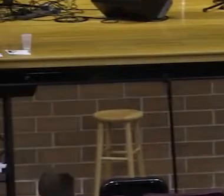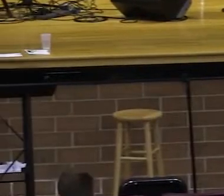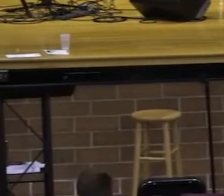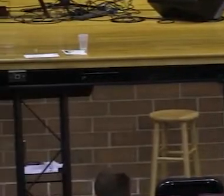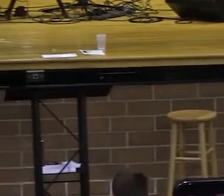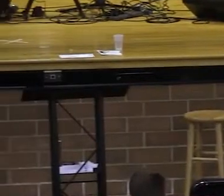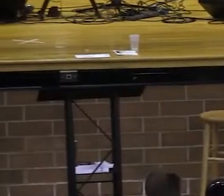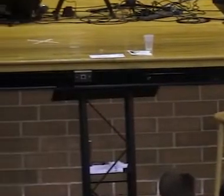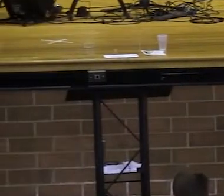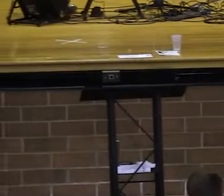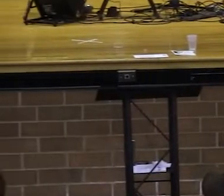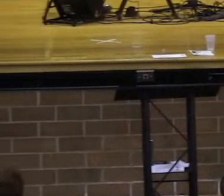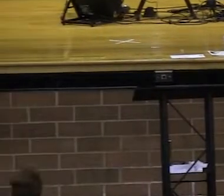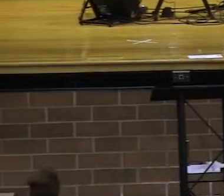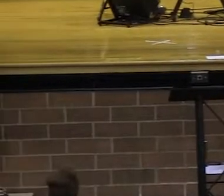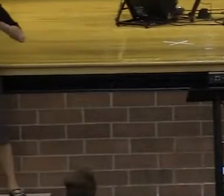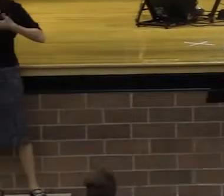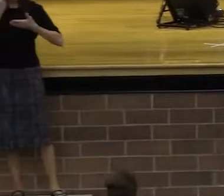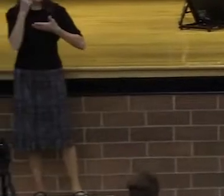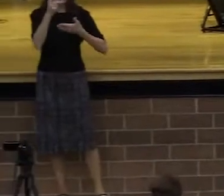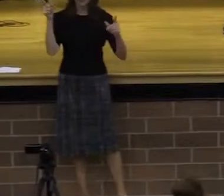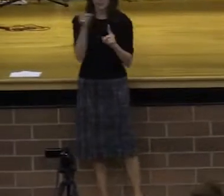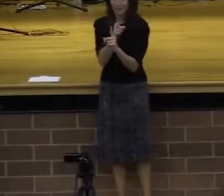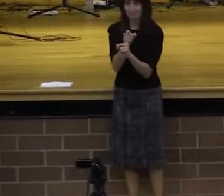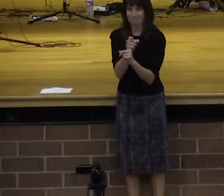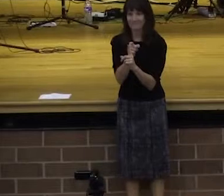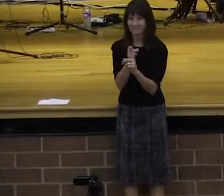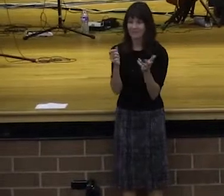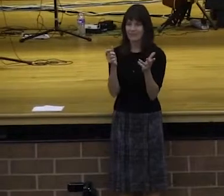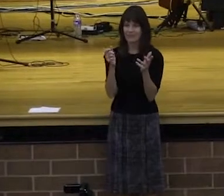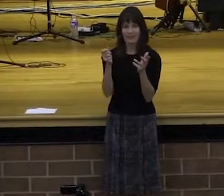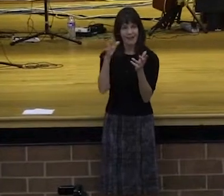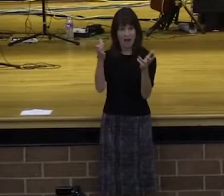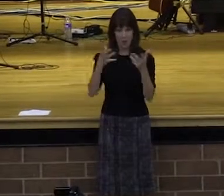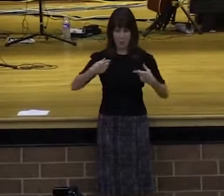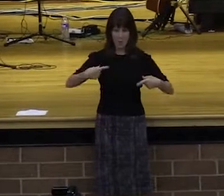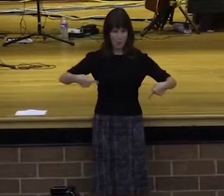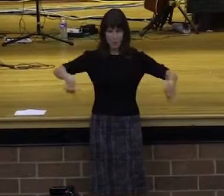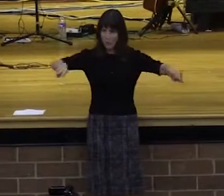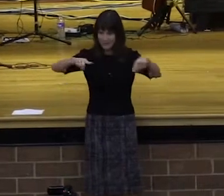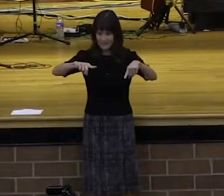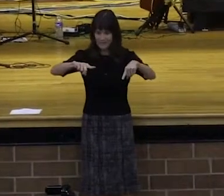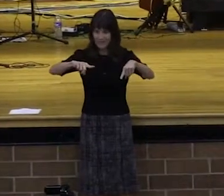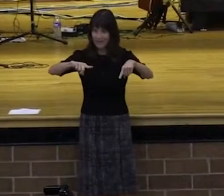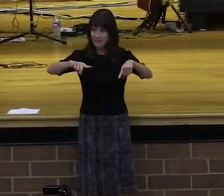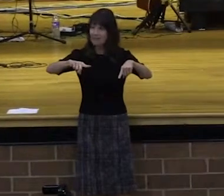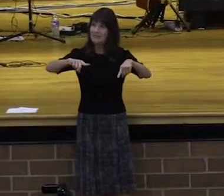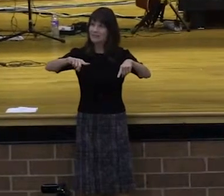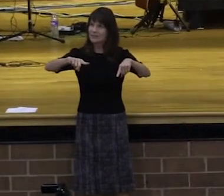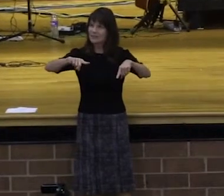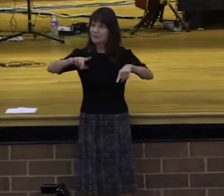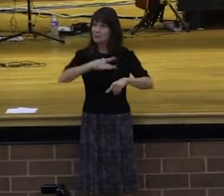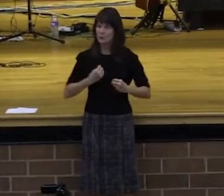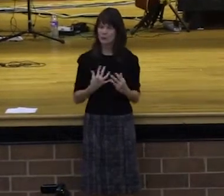God-inspired, generous giver. And so I asked myself, how can we become God-inspired, generous giver?